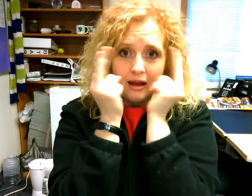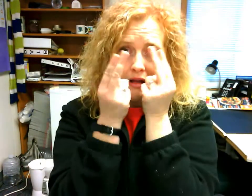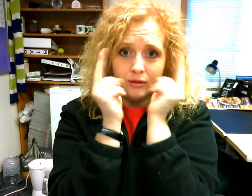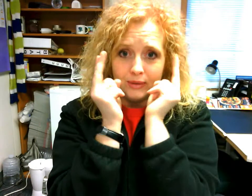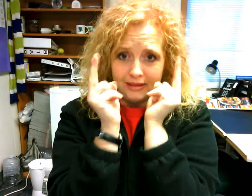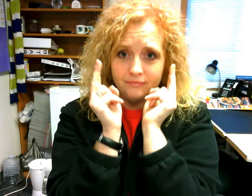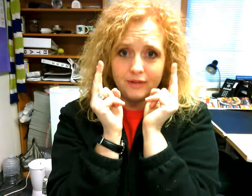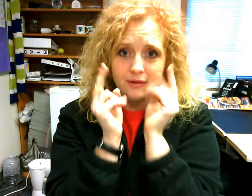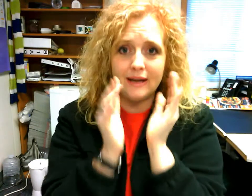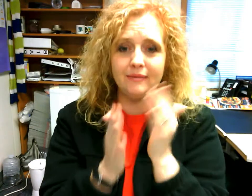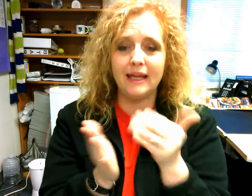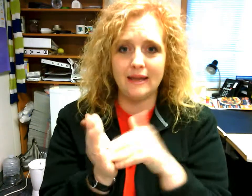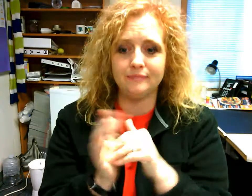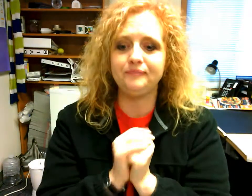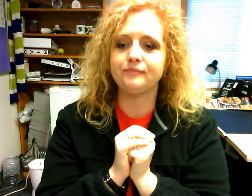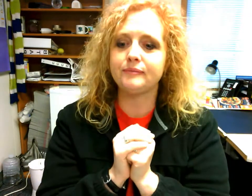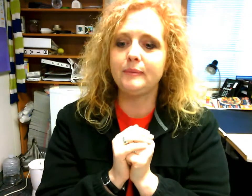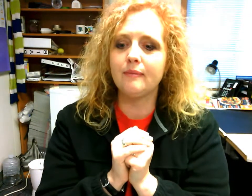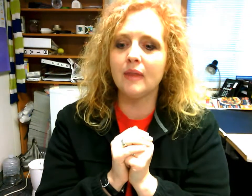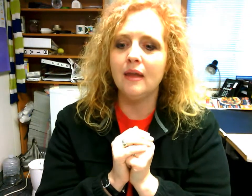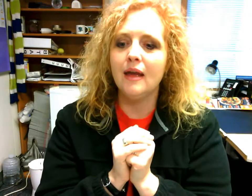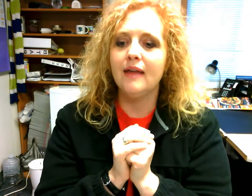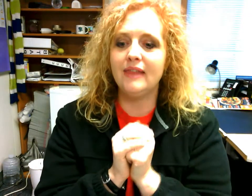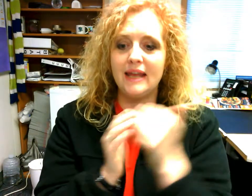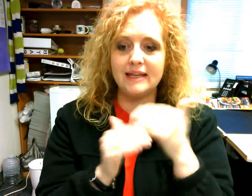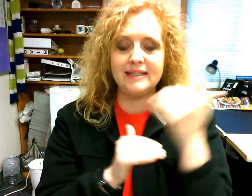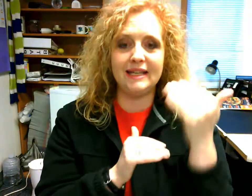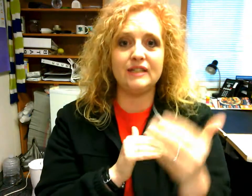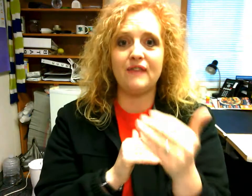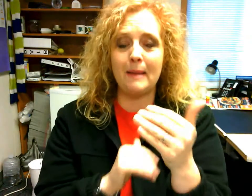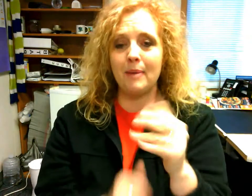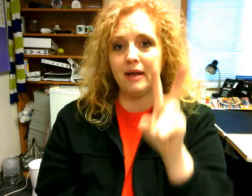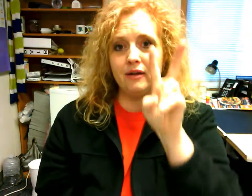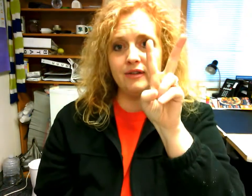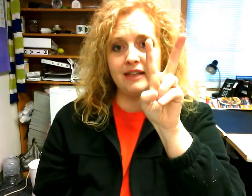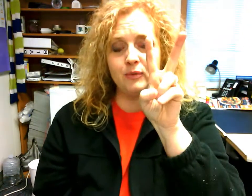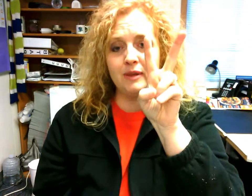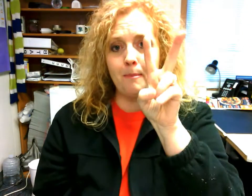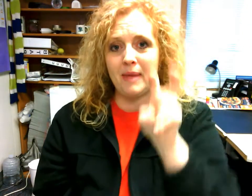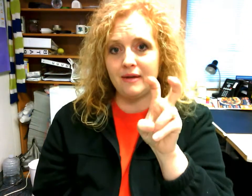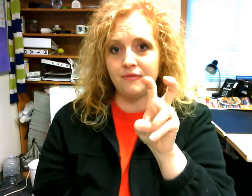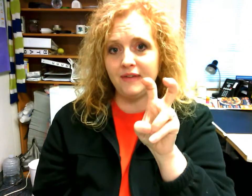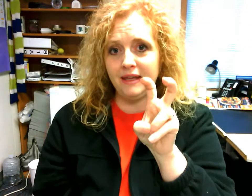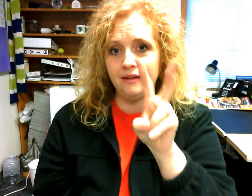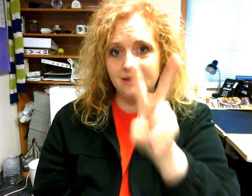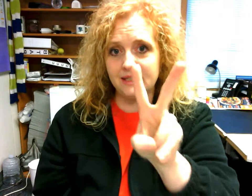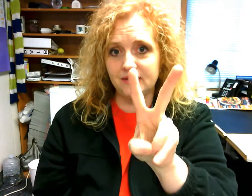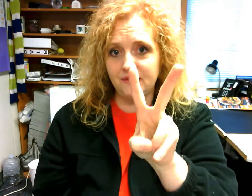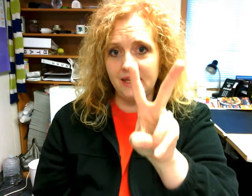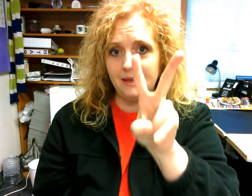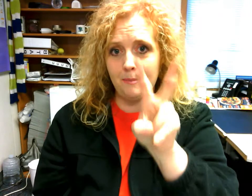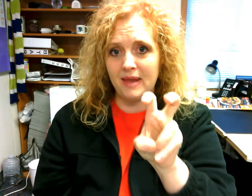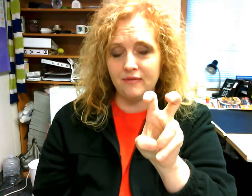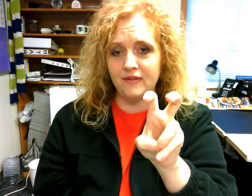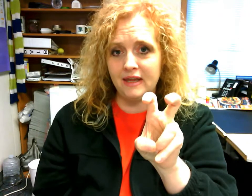Halloween Halloween right again the next is vampire that's with a bent V this is V bent V